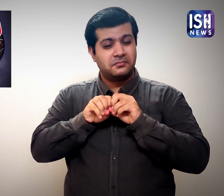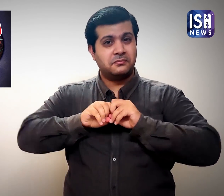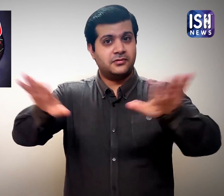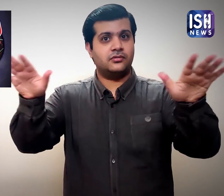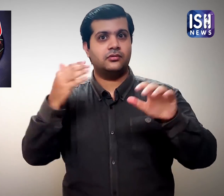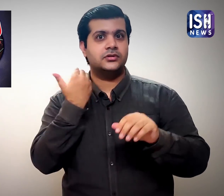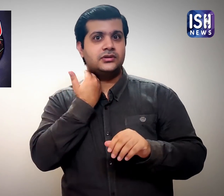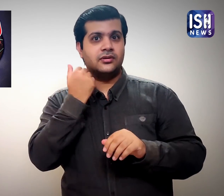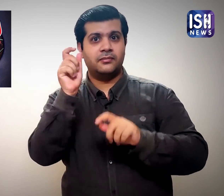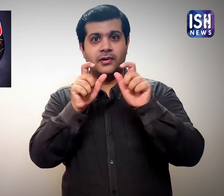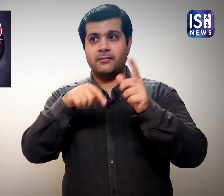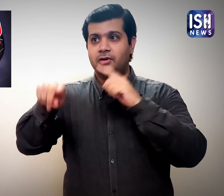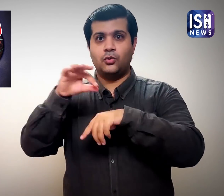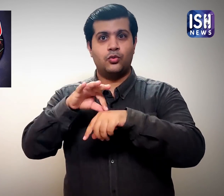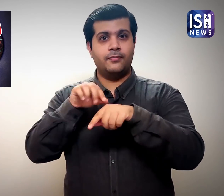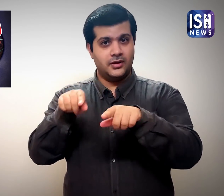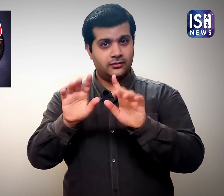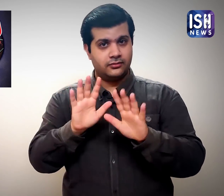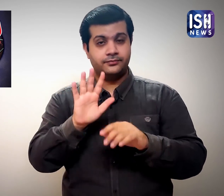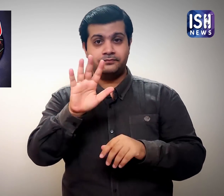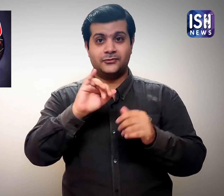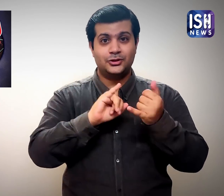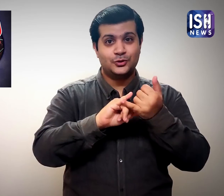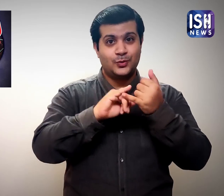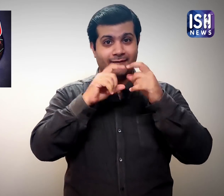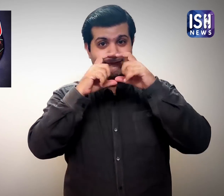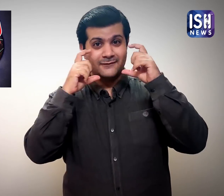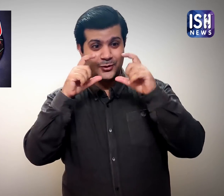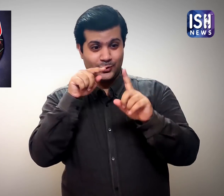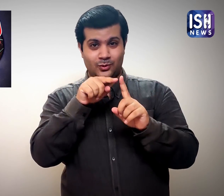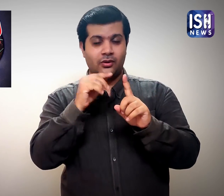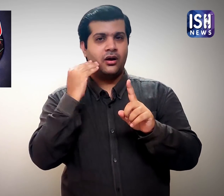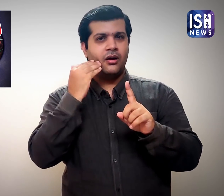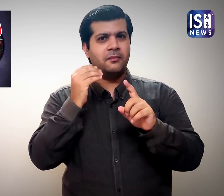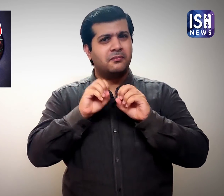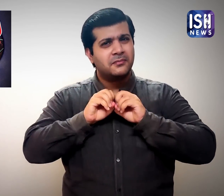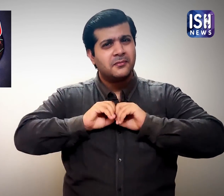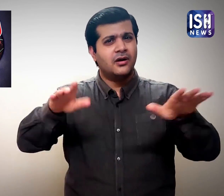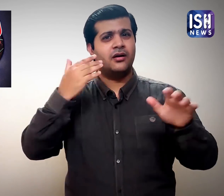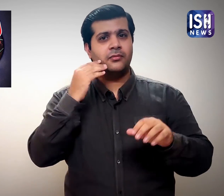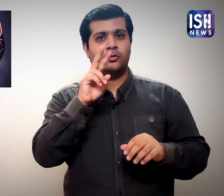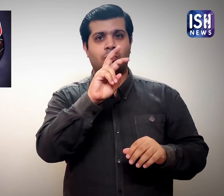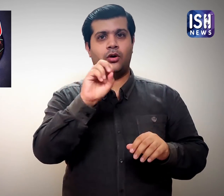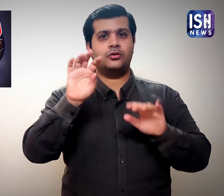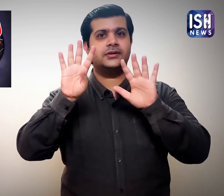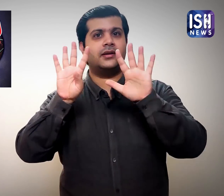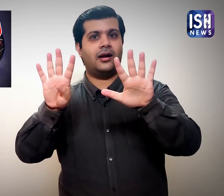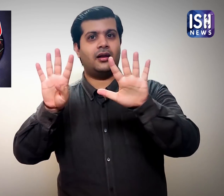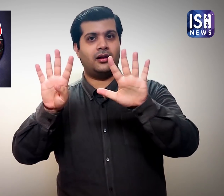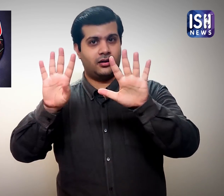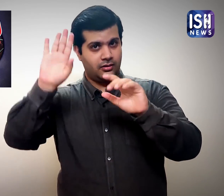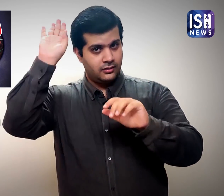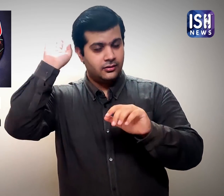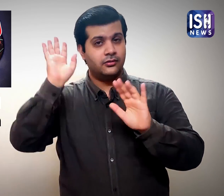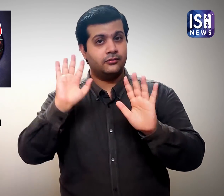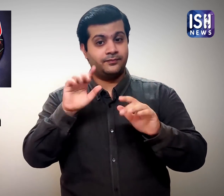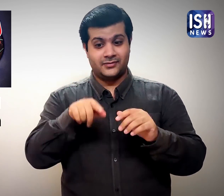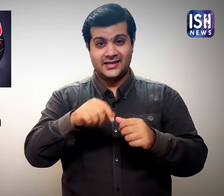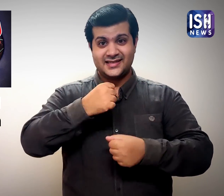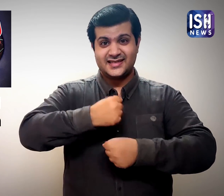pandemic and infecting humans. Swine flu had caused a pandemic in 2009.